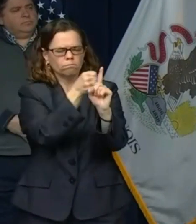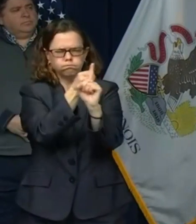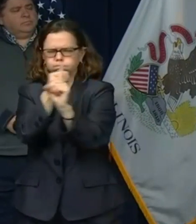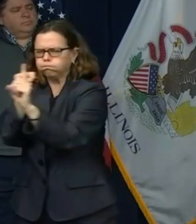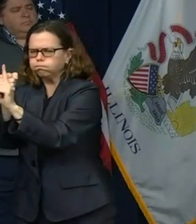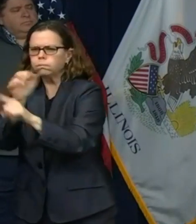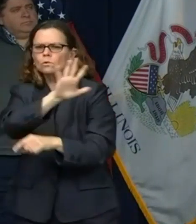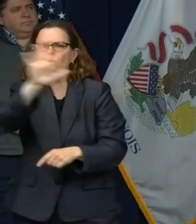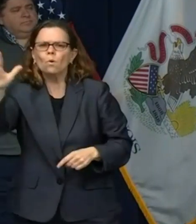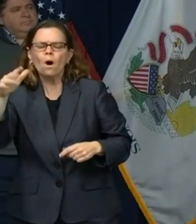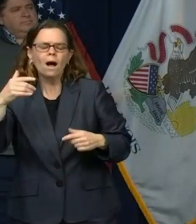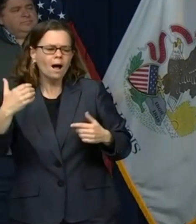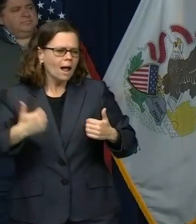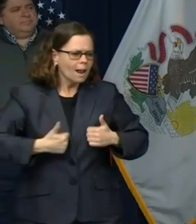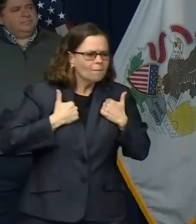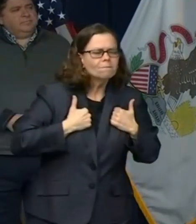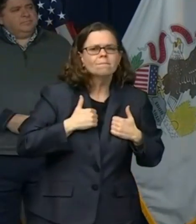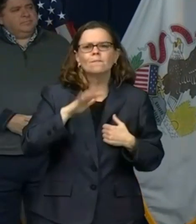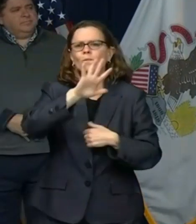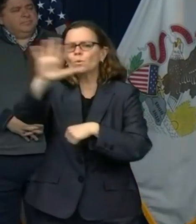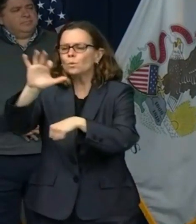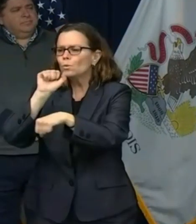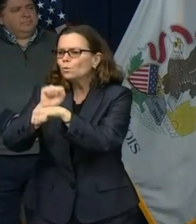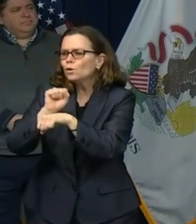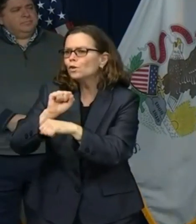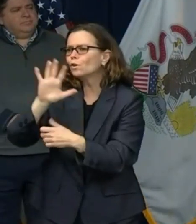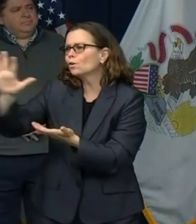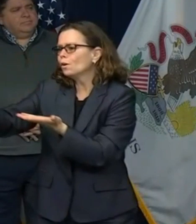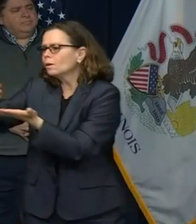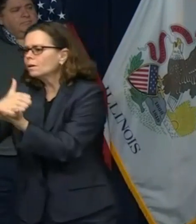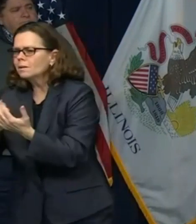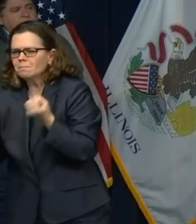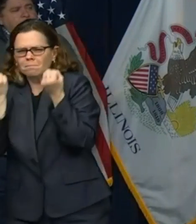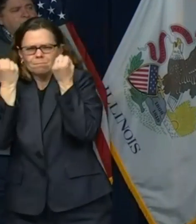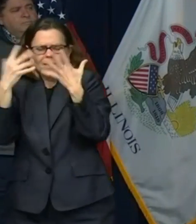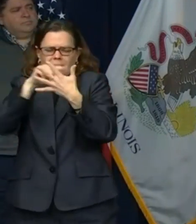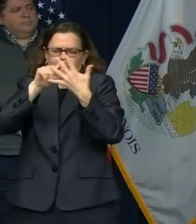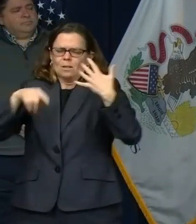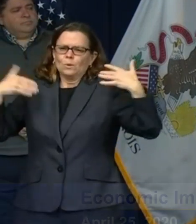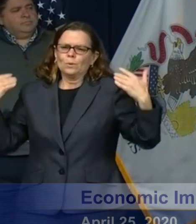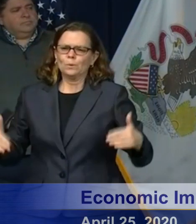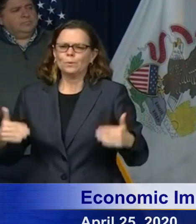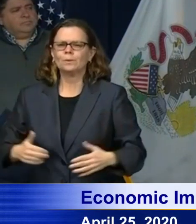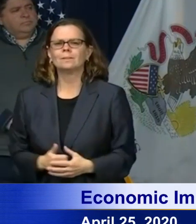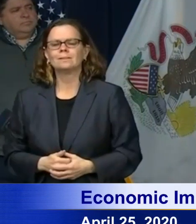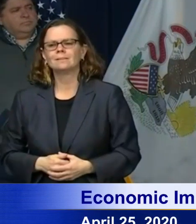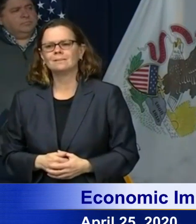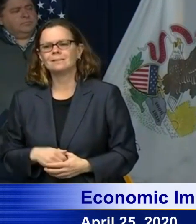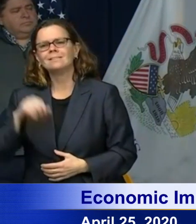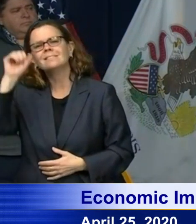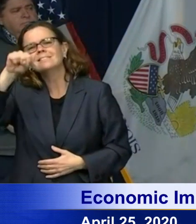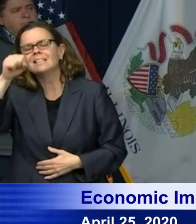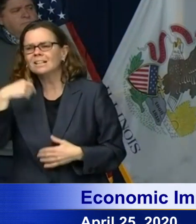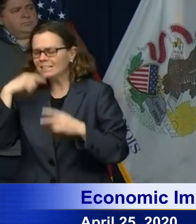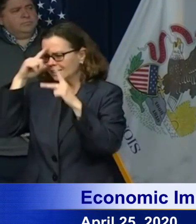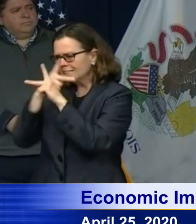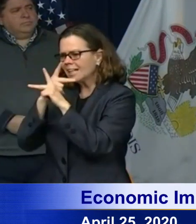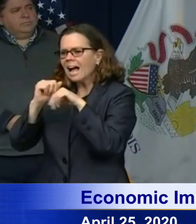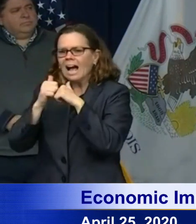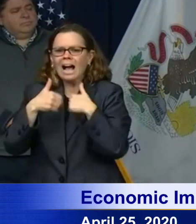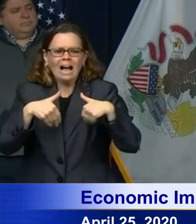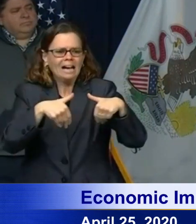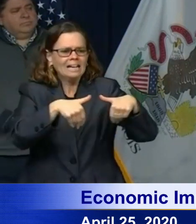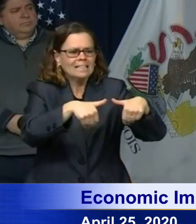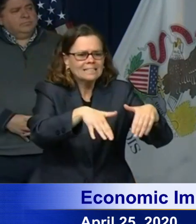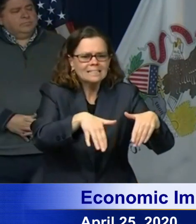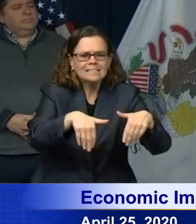really hard trying to think through, trying to take creative solutions in terms of how we can make things available to people without